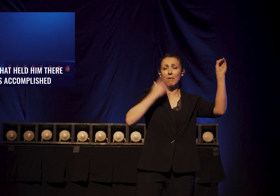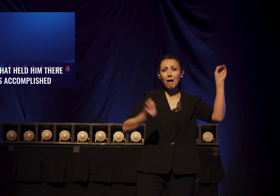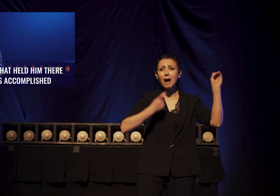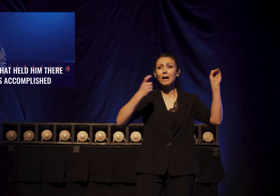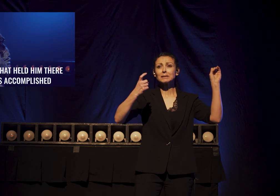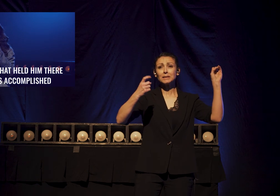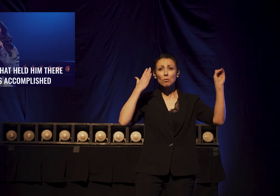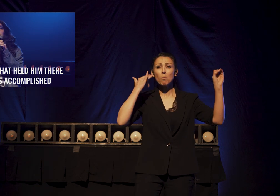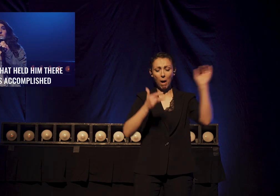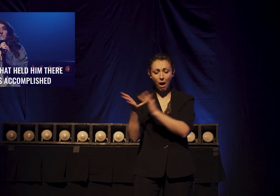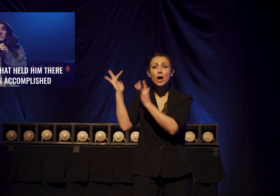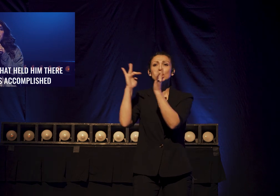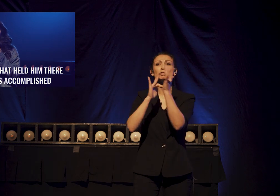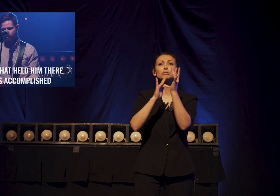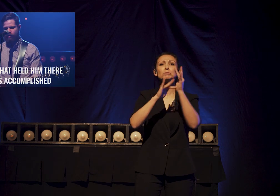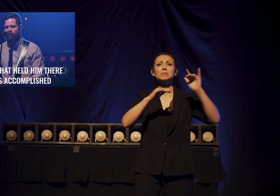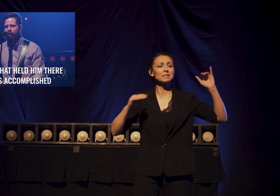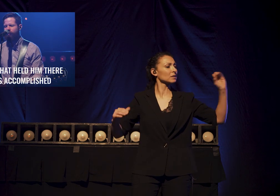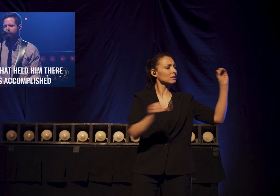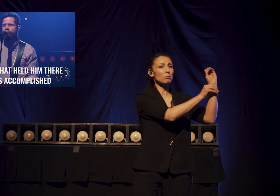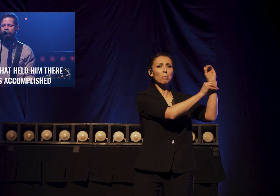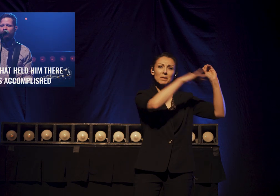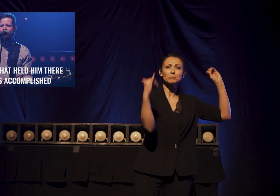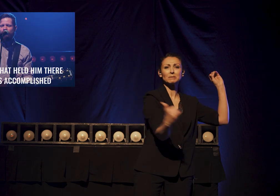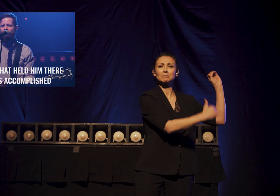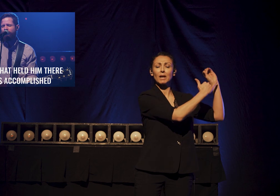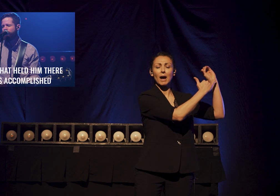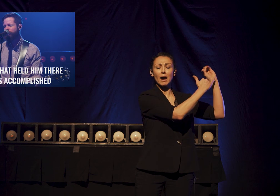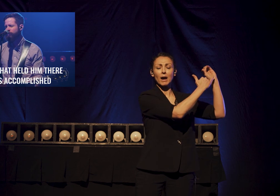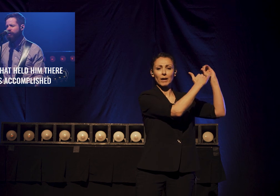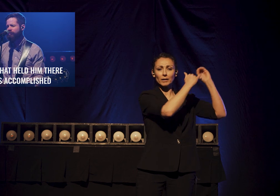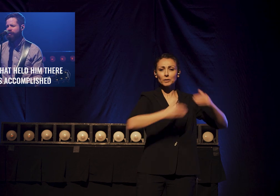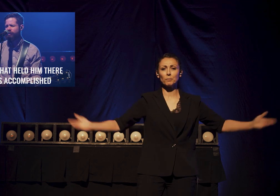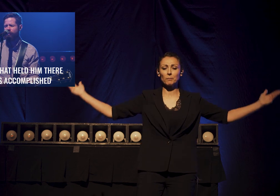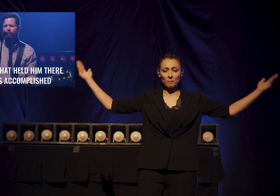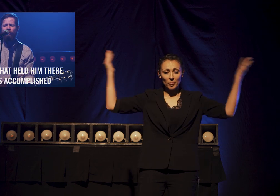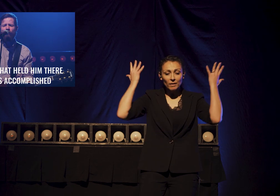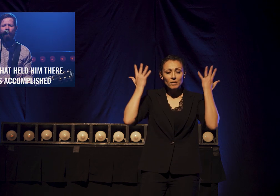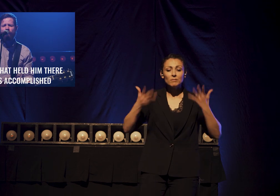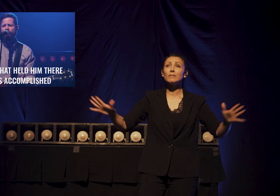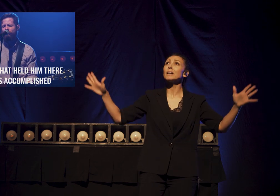there, until it was a compliment.